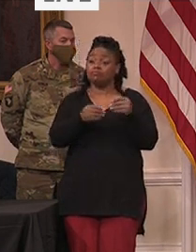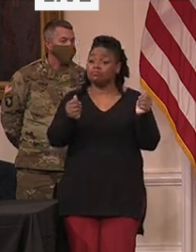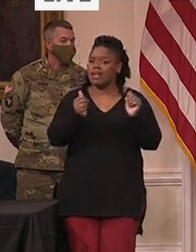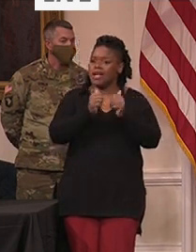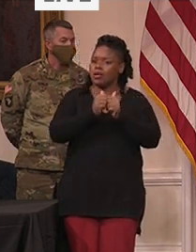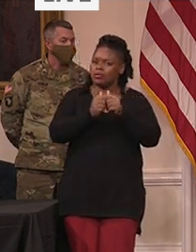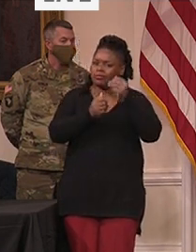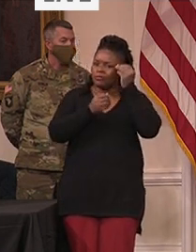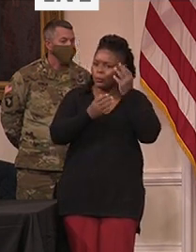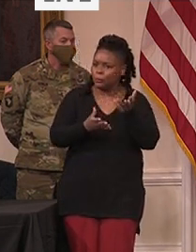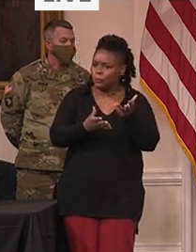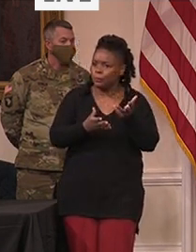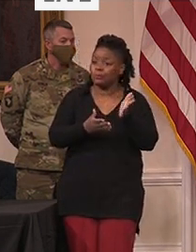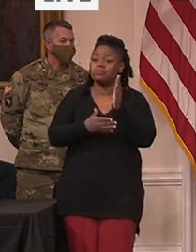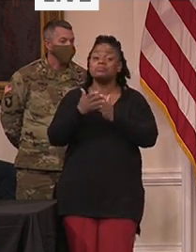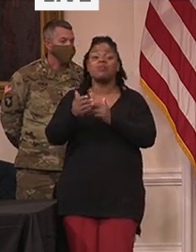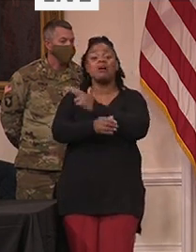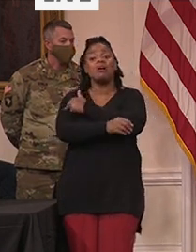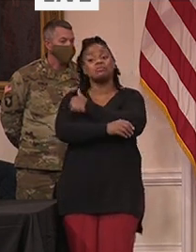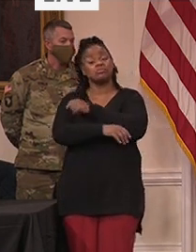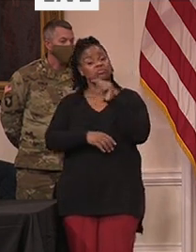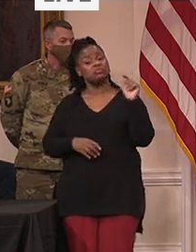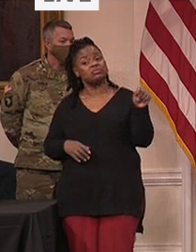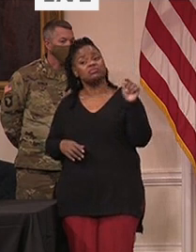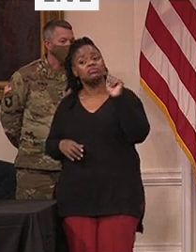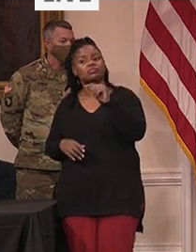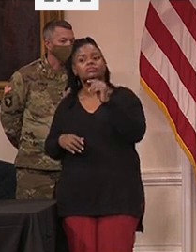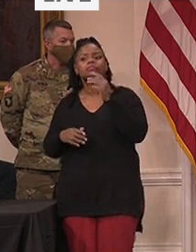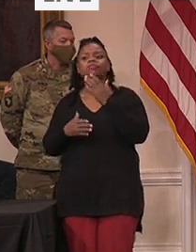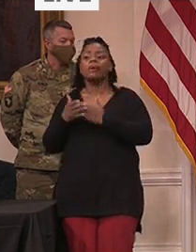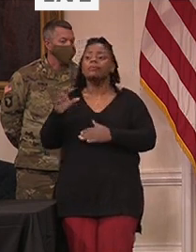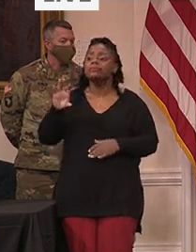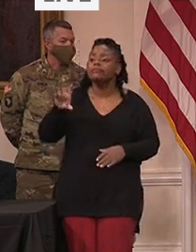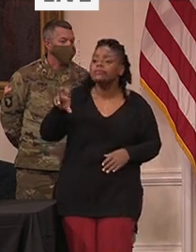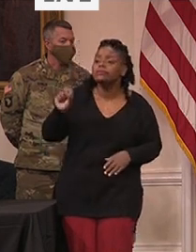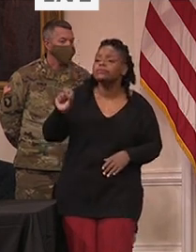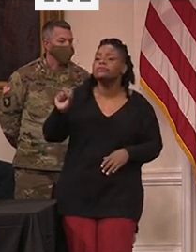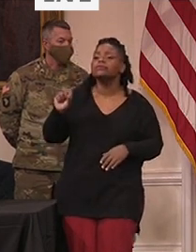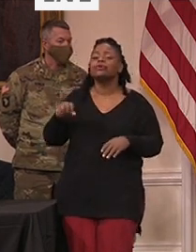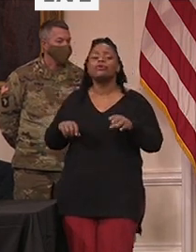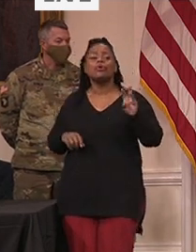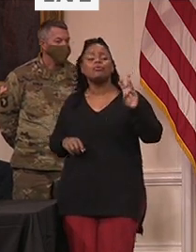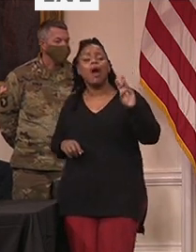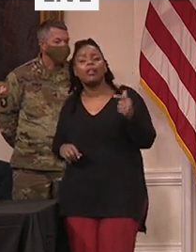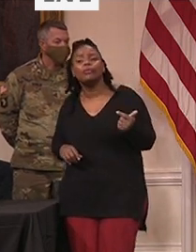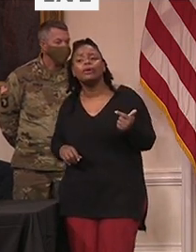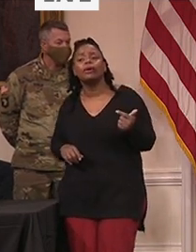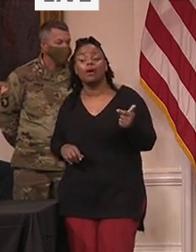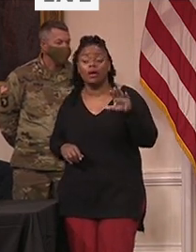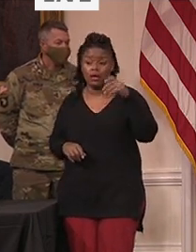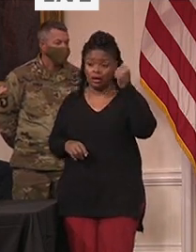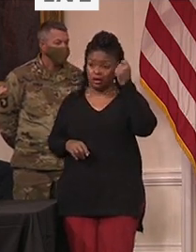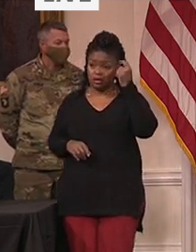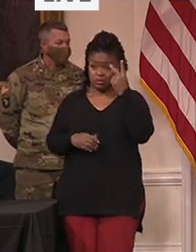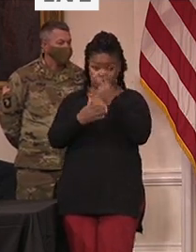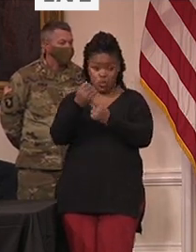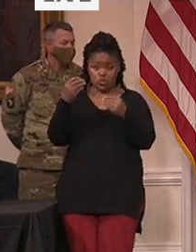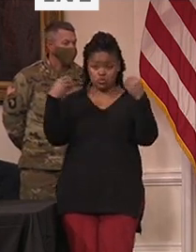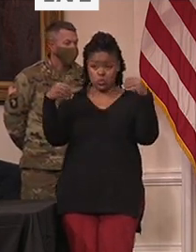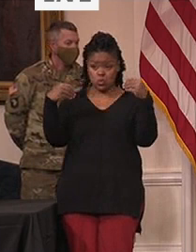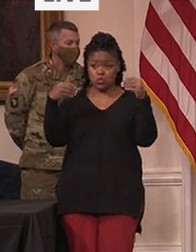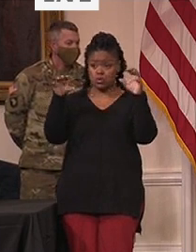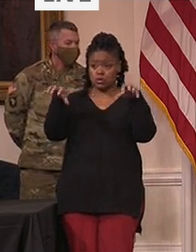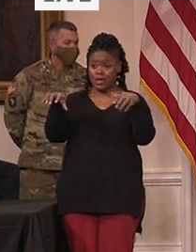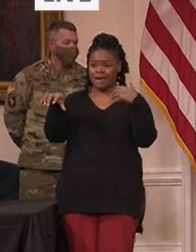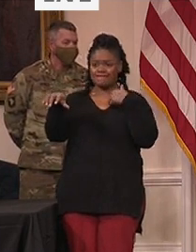hospitals, but also with CVS and Walgreens. Walgreens and CVS were given 72 hours to do their reporting under their